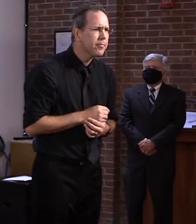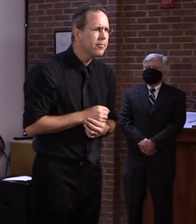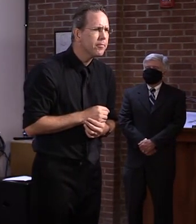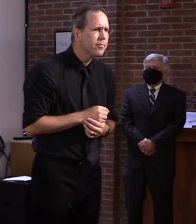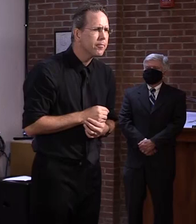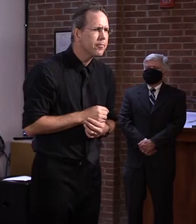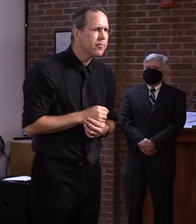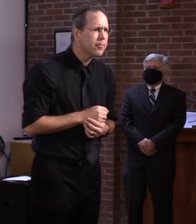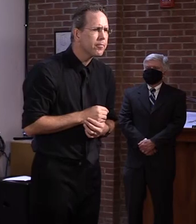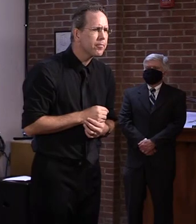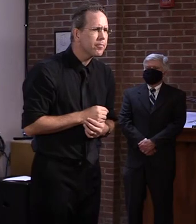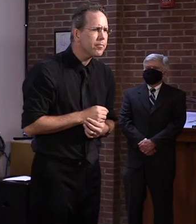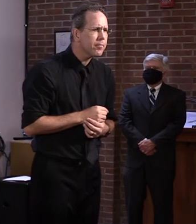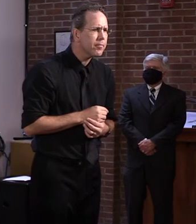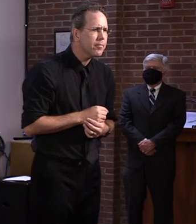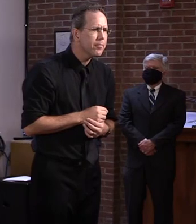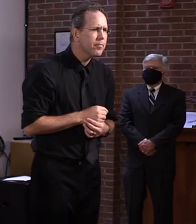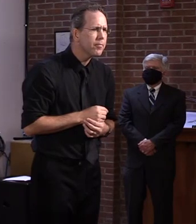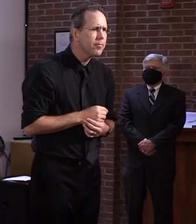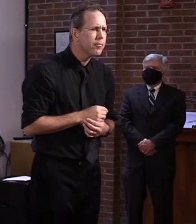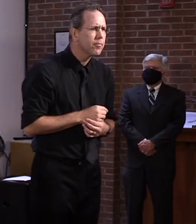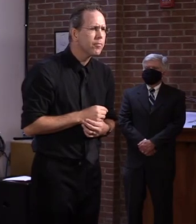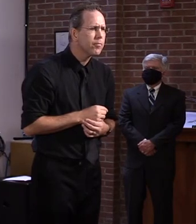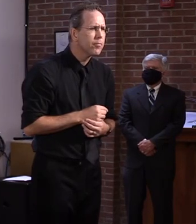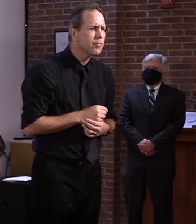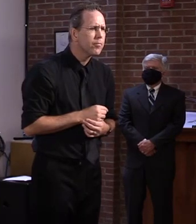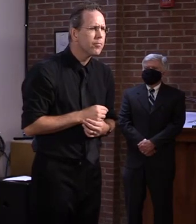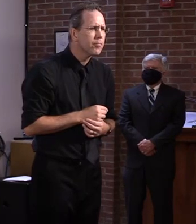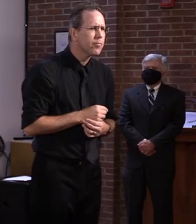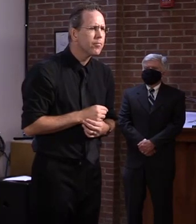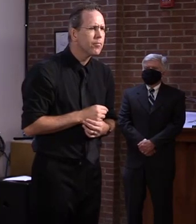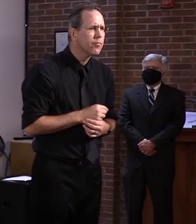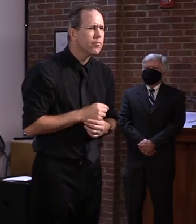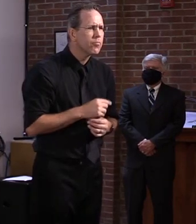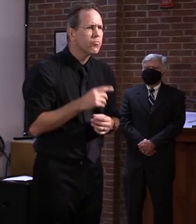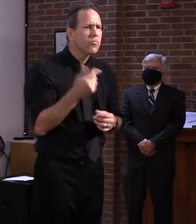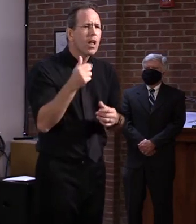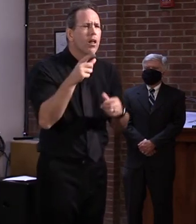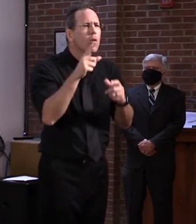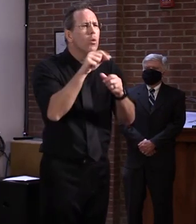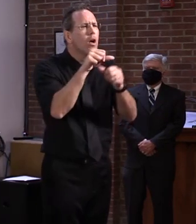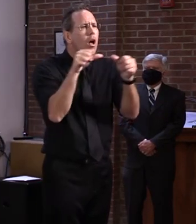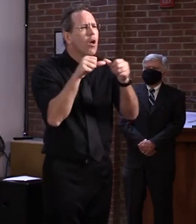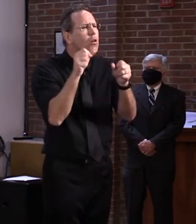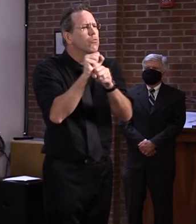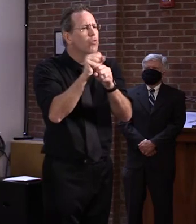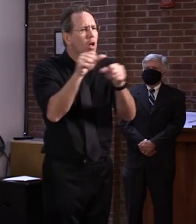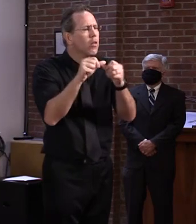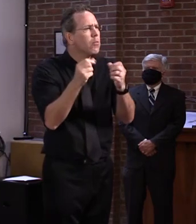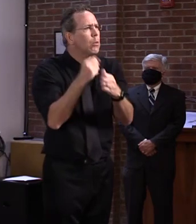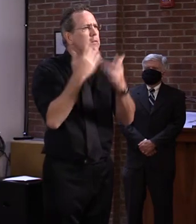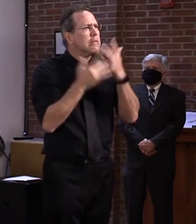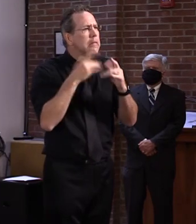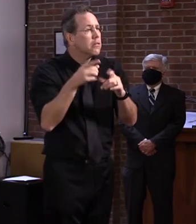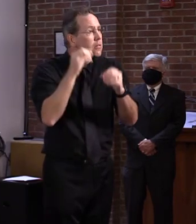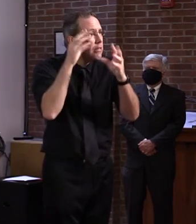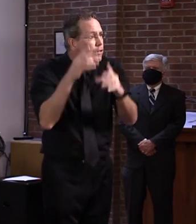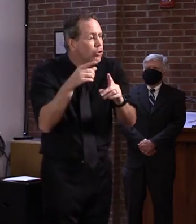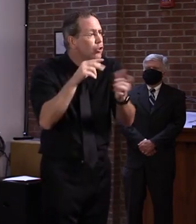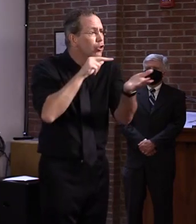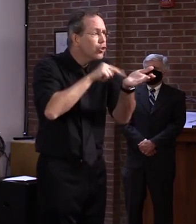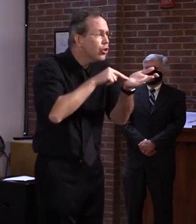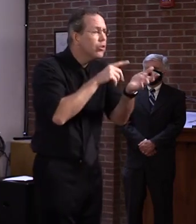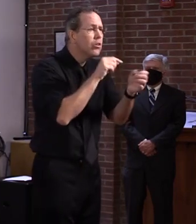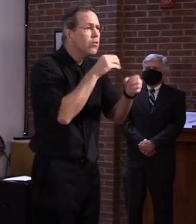lacking? Well, I was just going to add, um, the issue of school nurses in particular has come up in the last couple of weeks and we